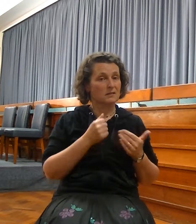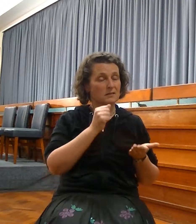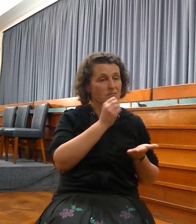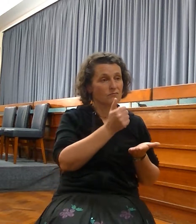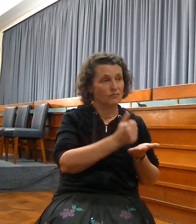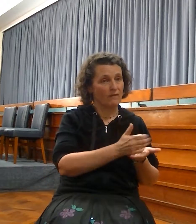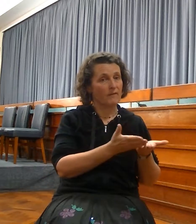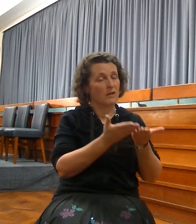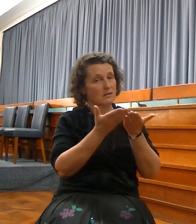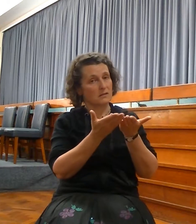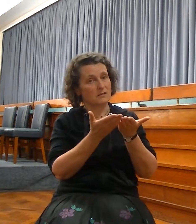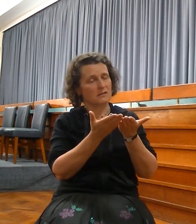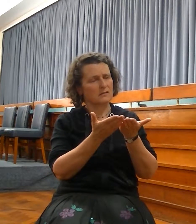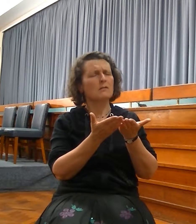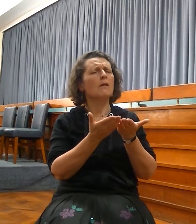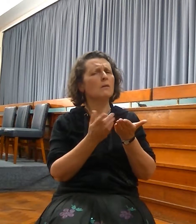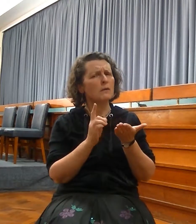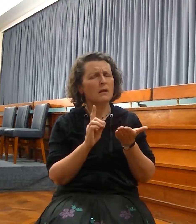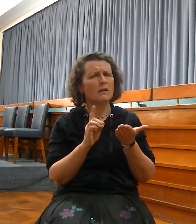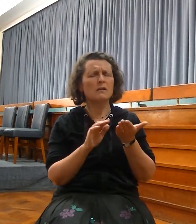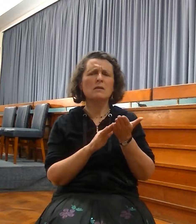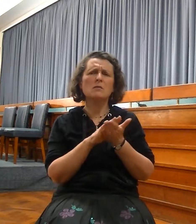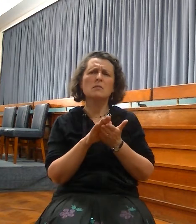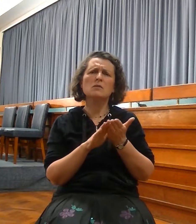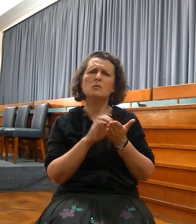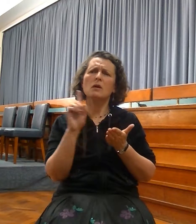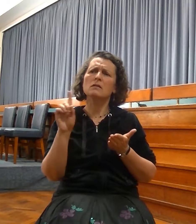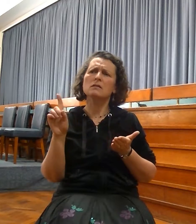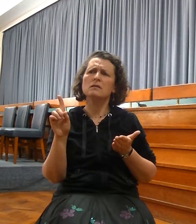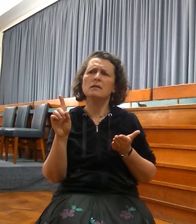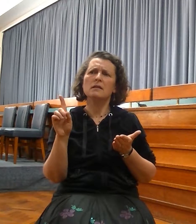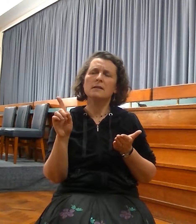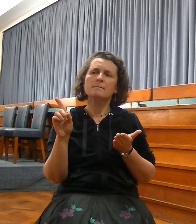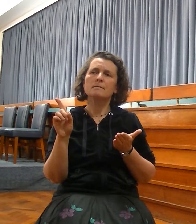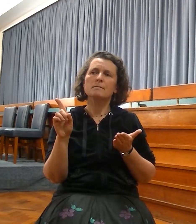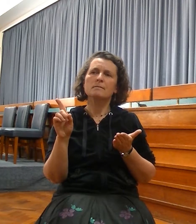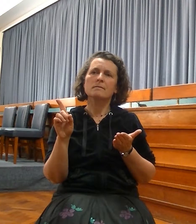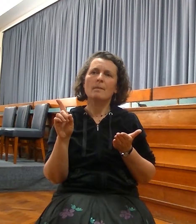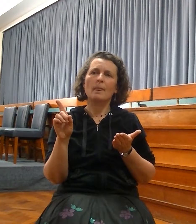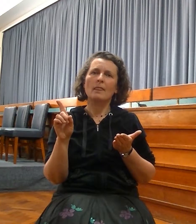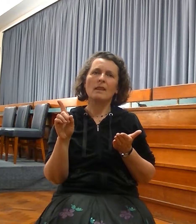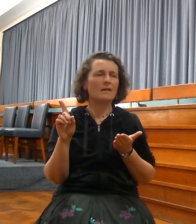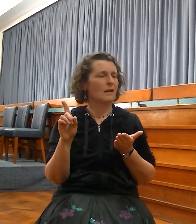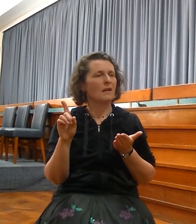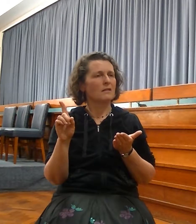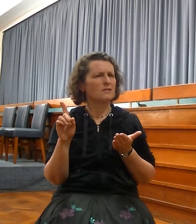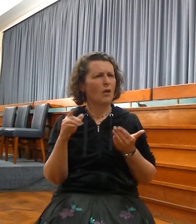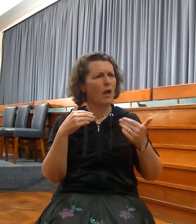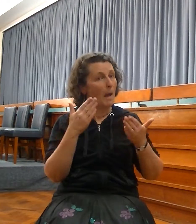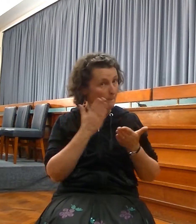obviously applies now to the ministers of the New Testament and the ministry